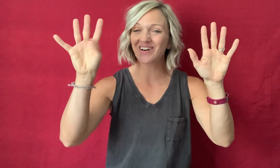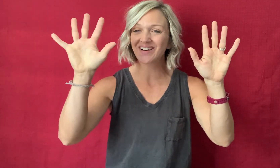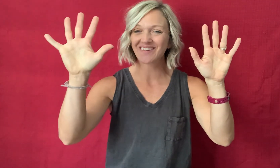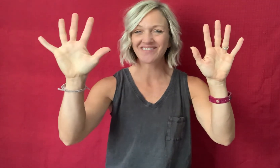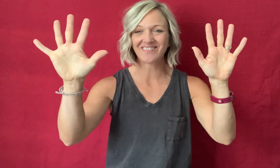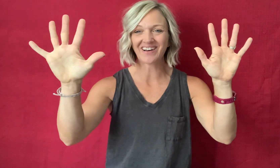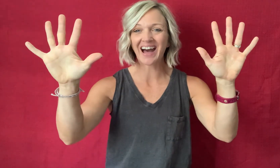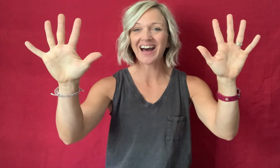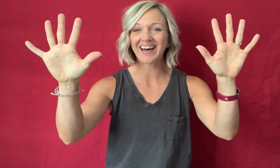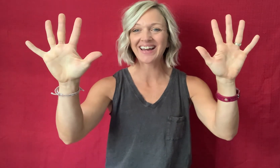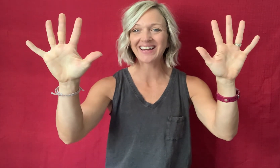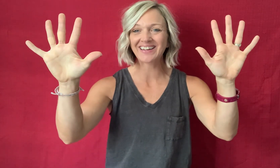five